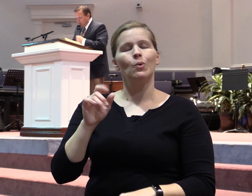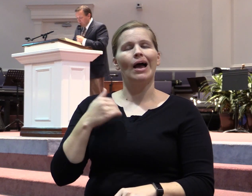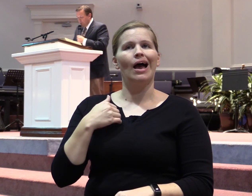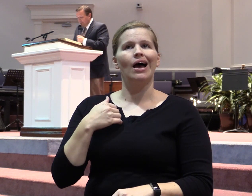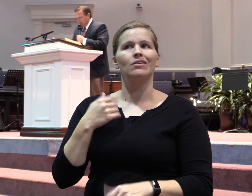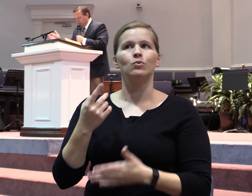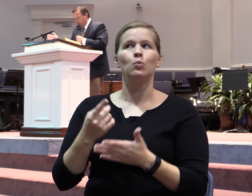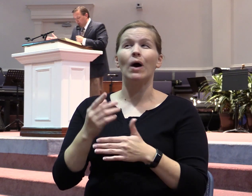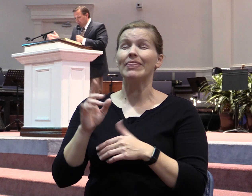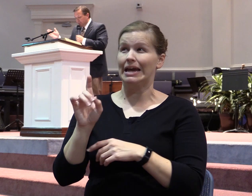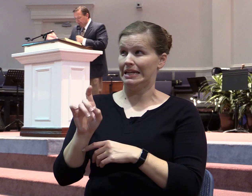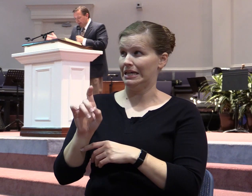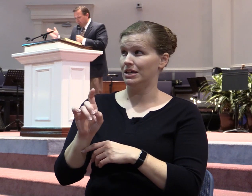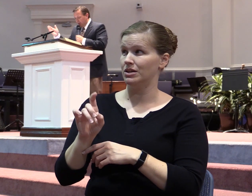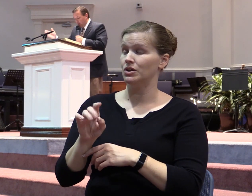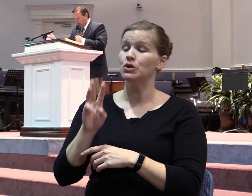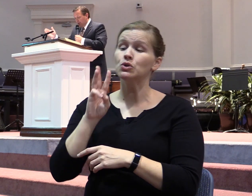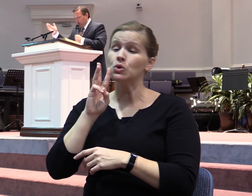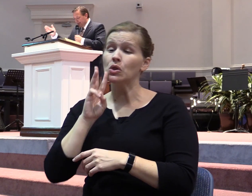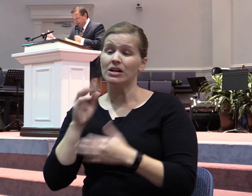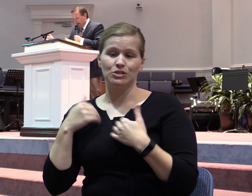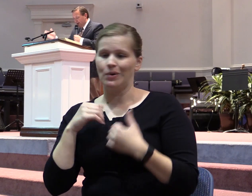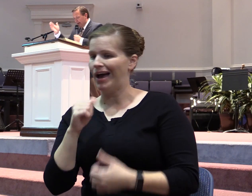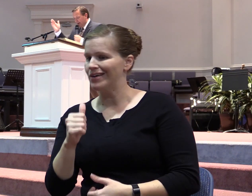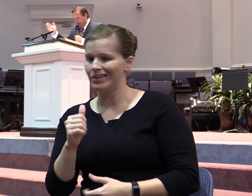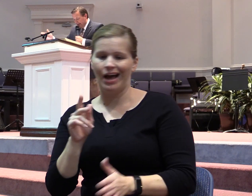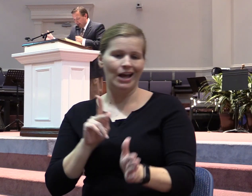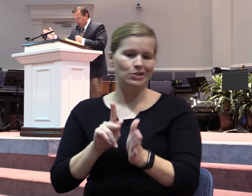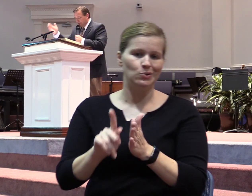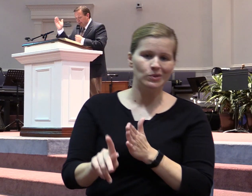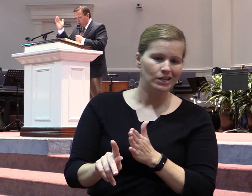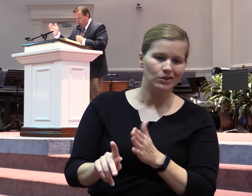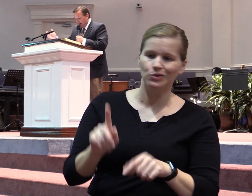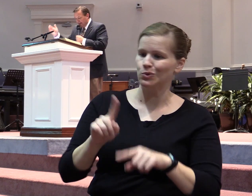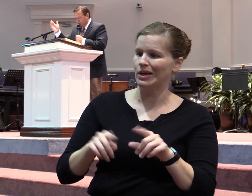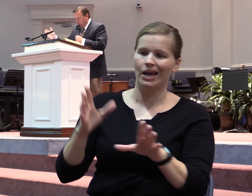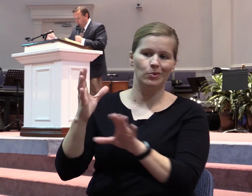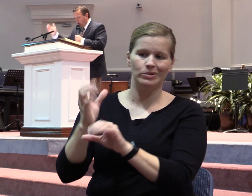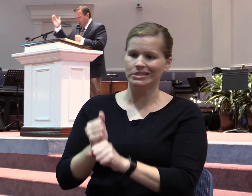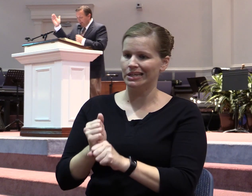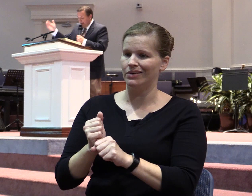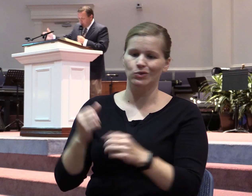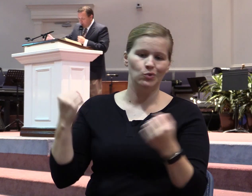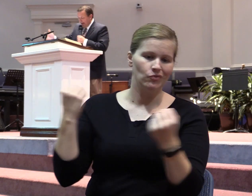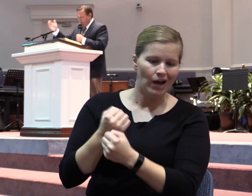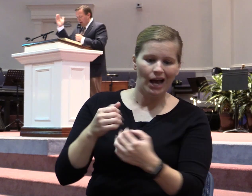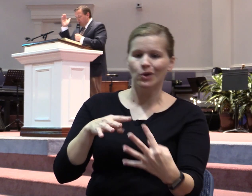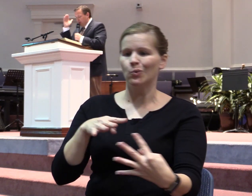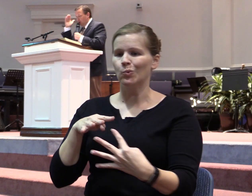two, he said, you lust and have not, you kill and desire to have and cannot obtain, you fight and war, yet you have not because